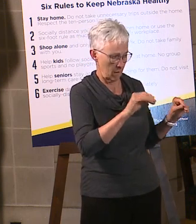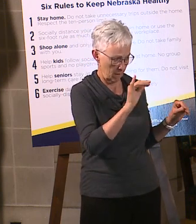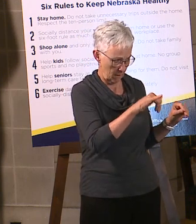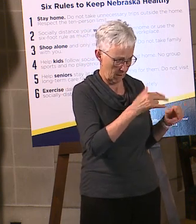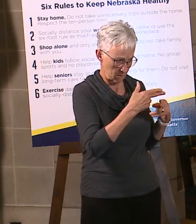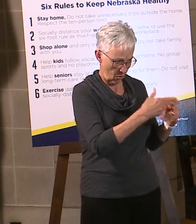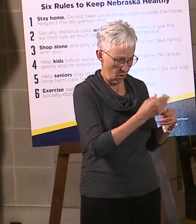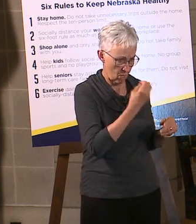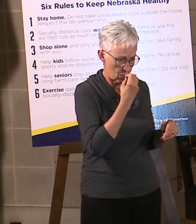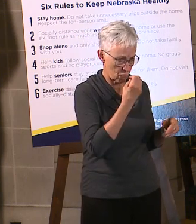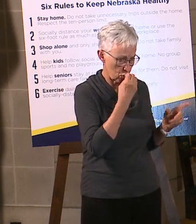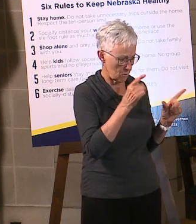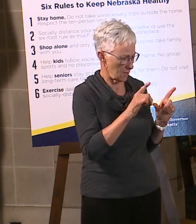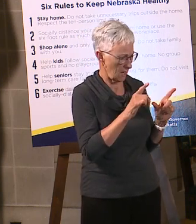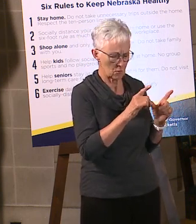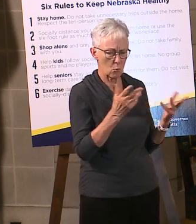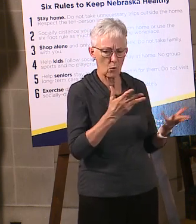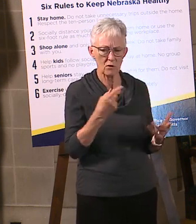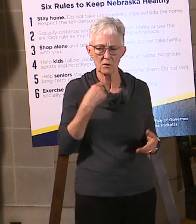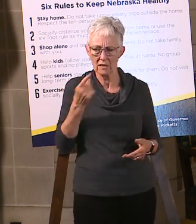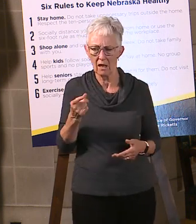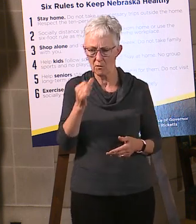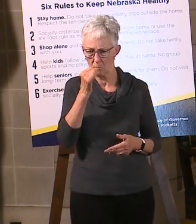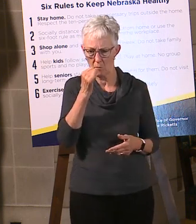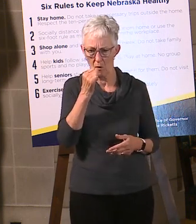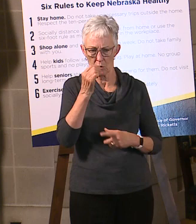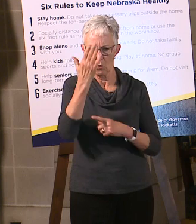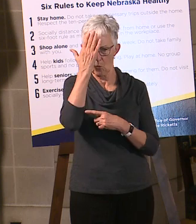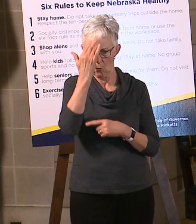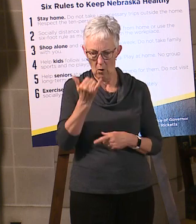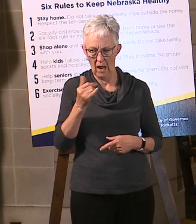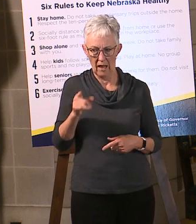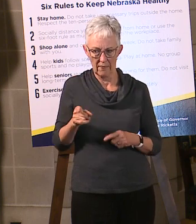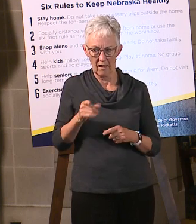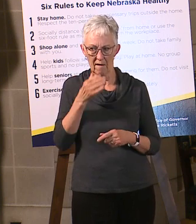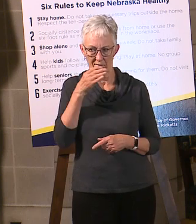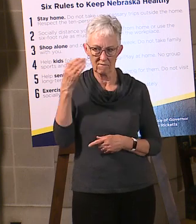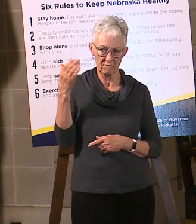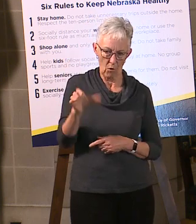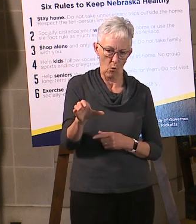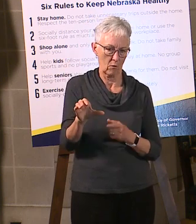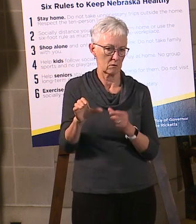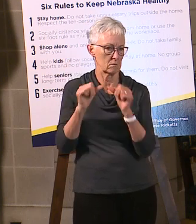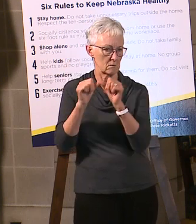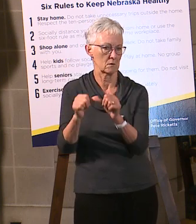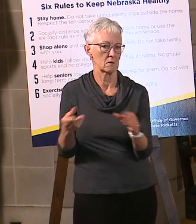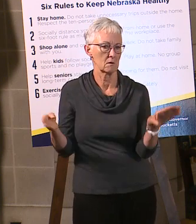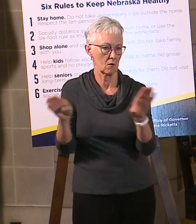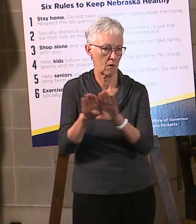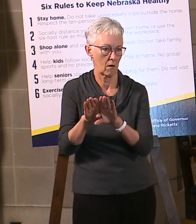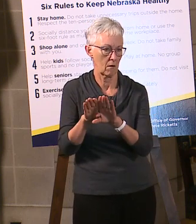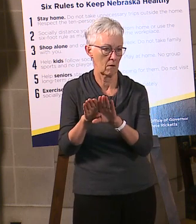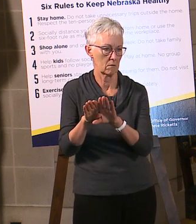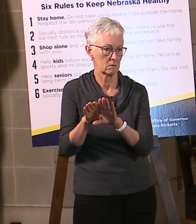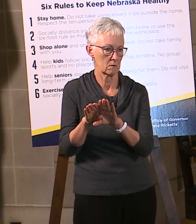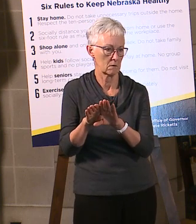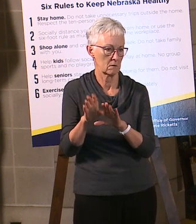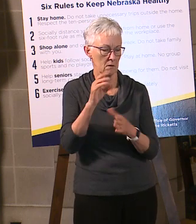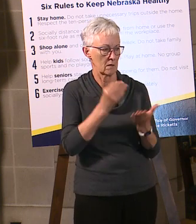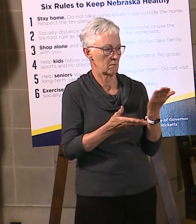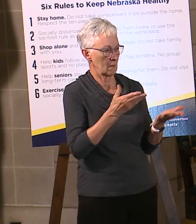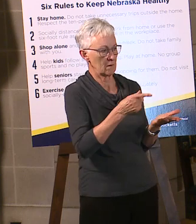What can you tell them about why they are forced to shut down in these maybe makeshift